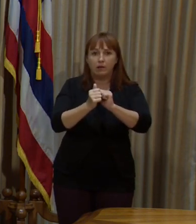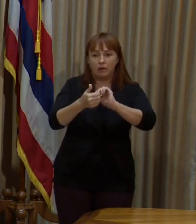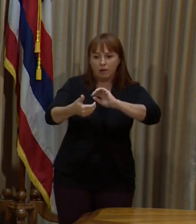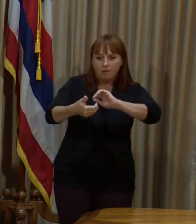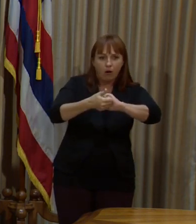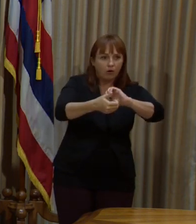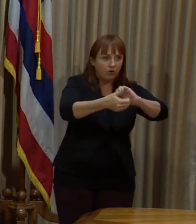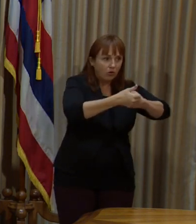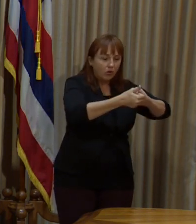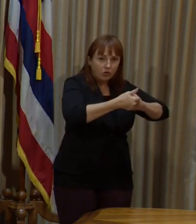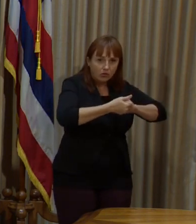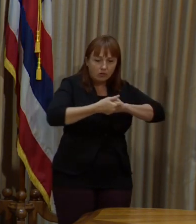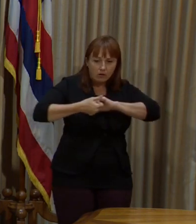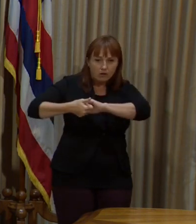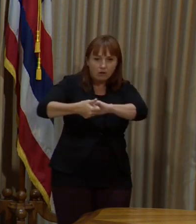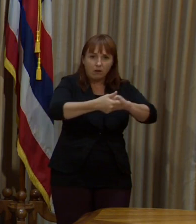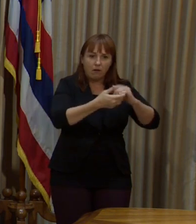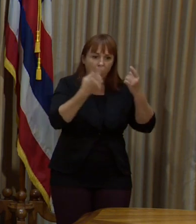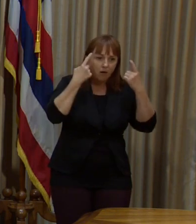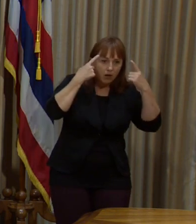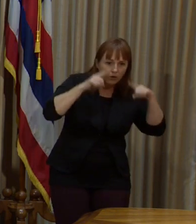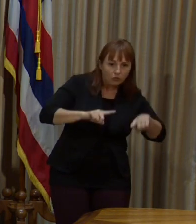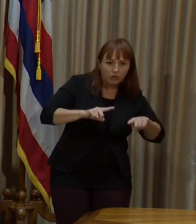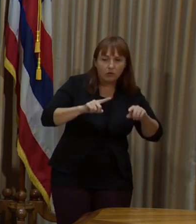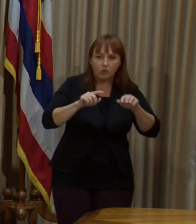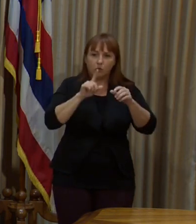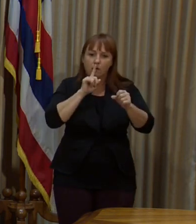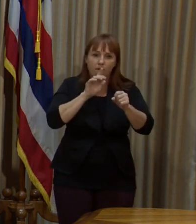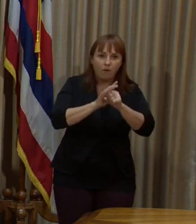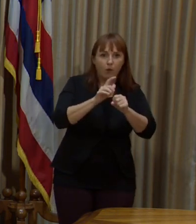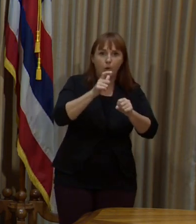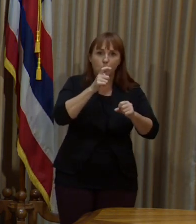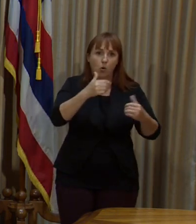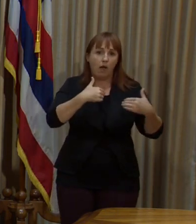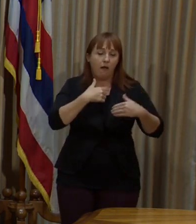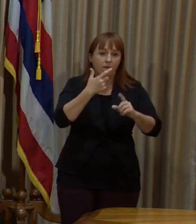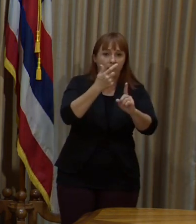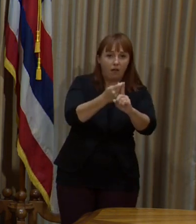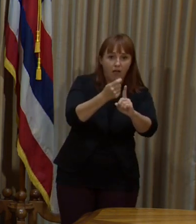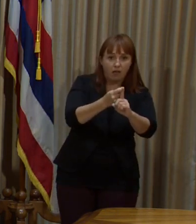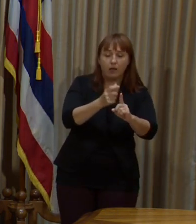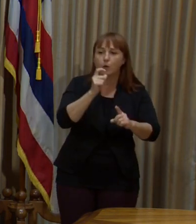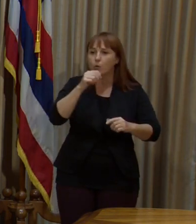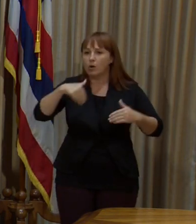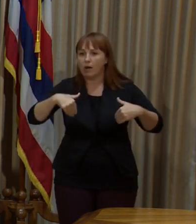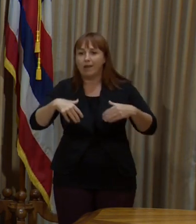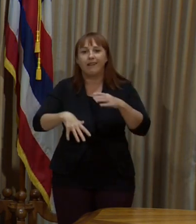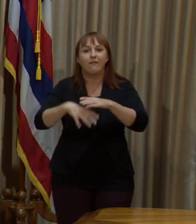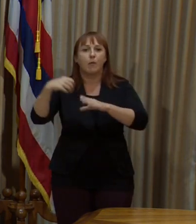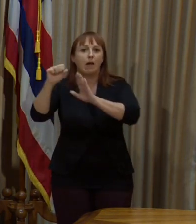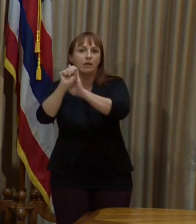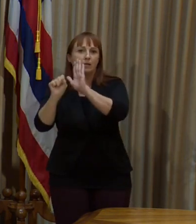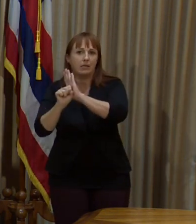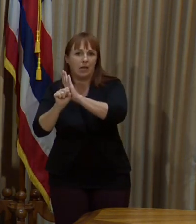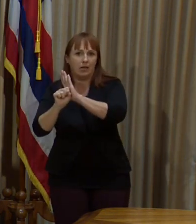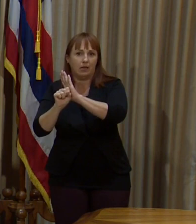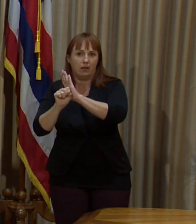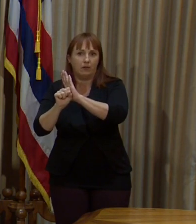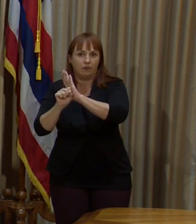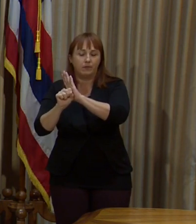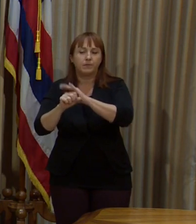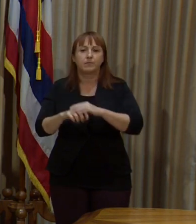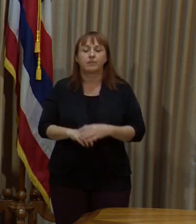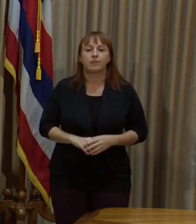partners on being able to verify vaccinations that are done in other states. We currently